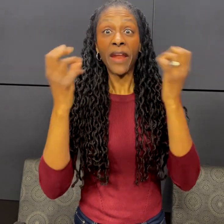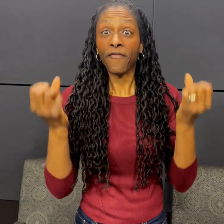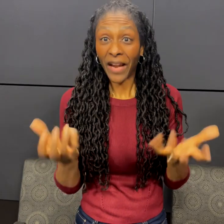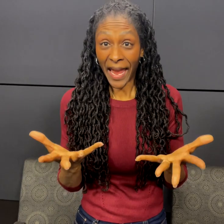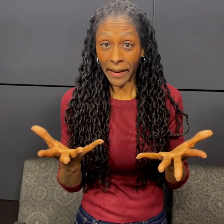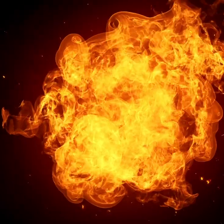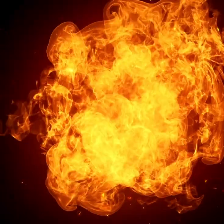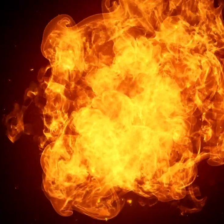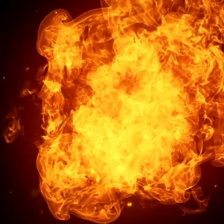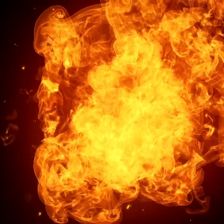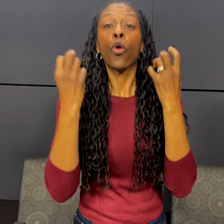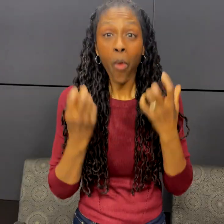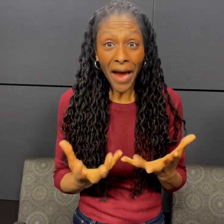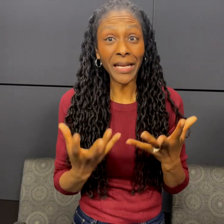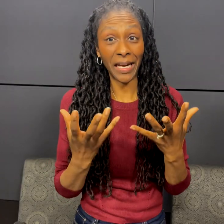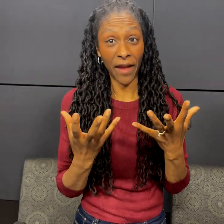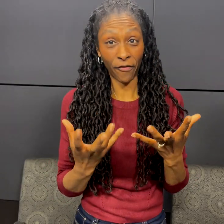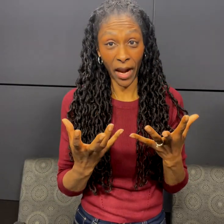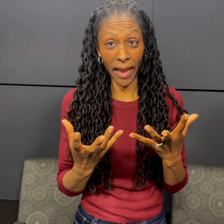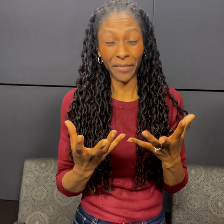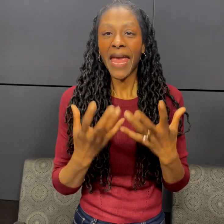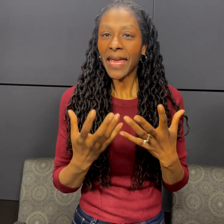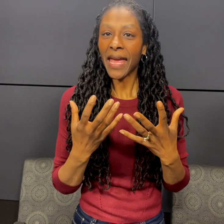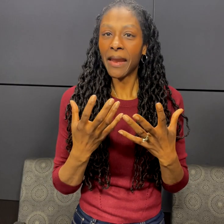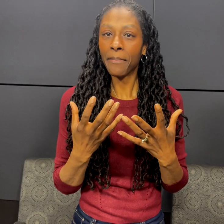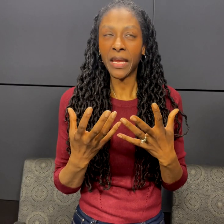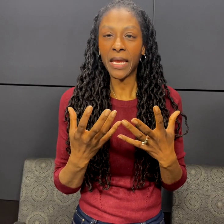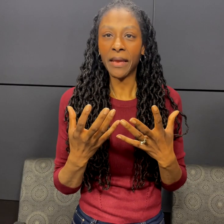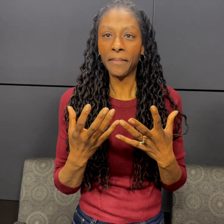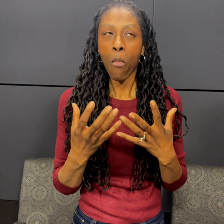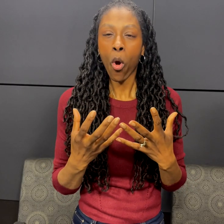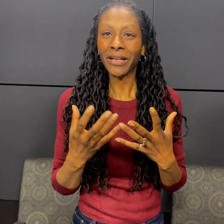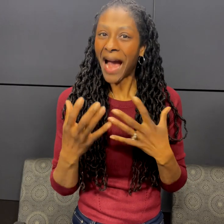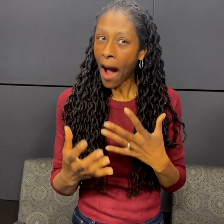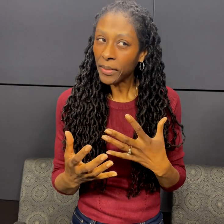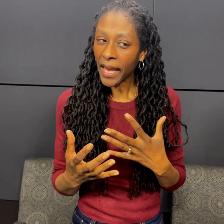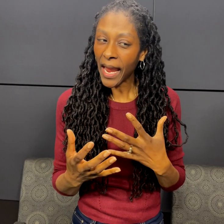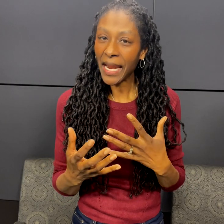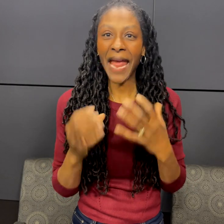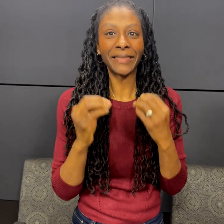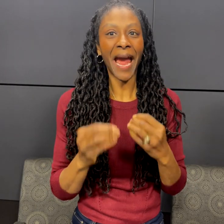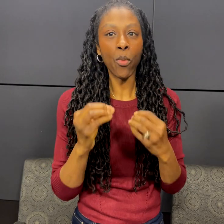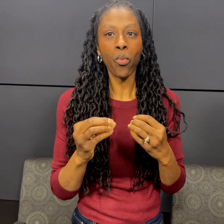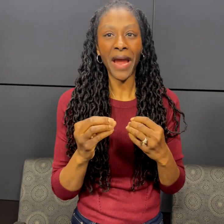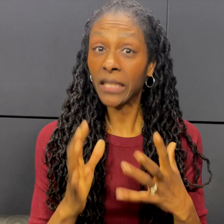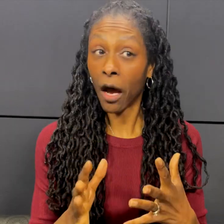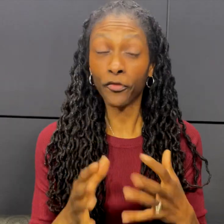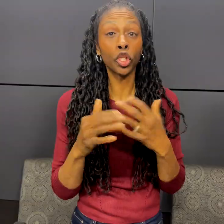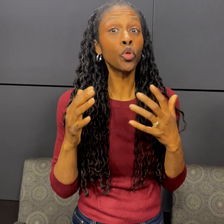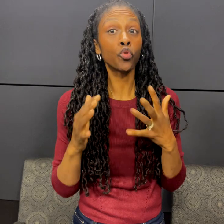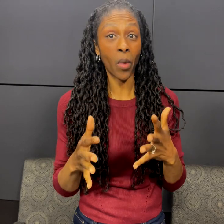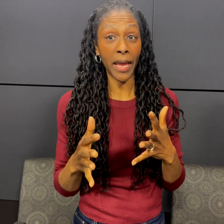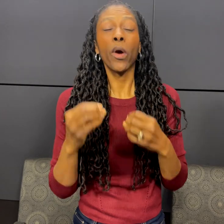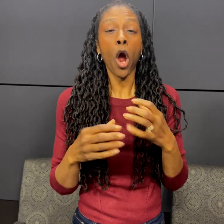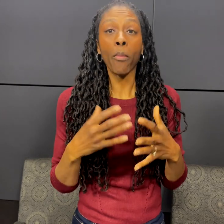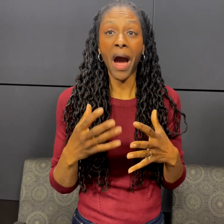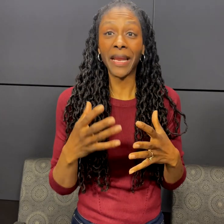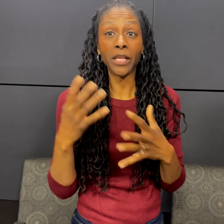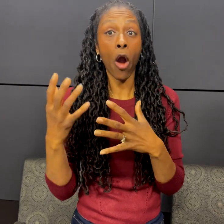inflamed, chronically inflamed, it can be more complicated and downright tough to lose weight when our bodies are